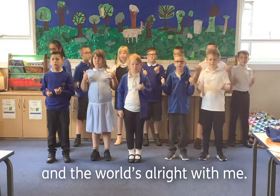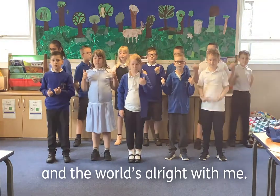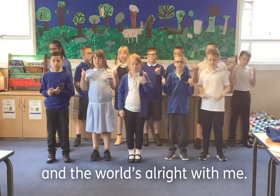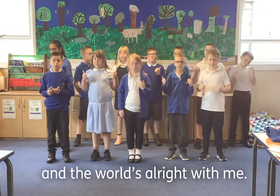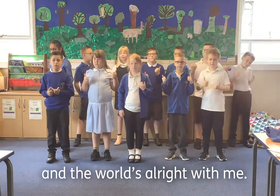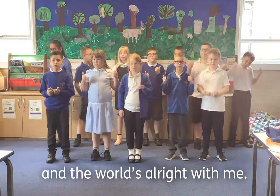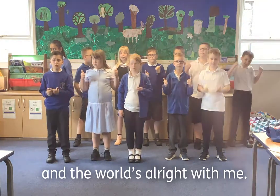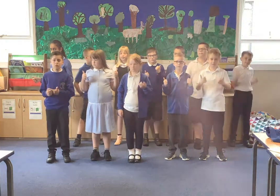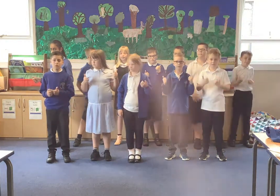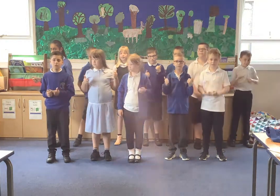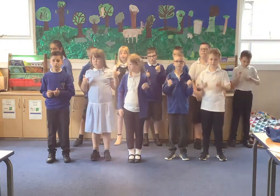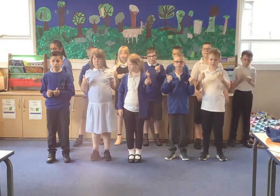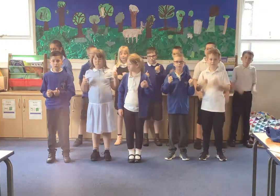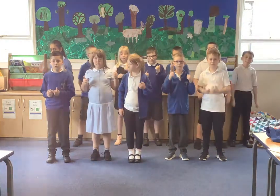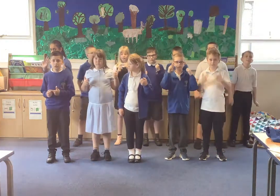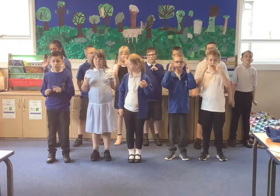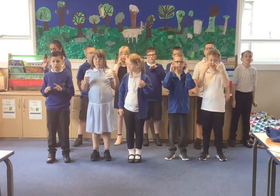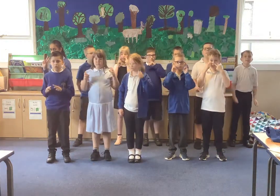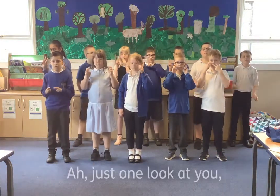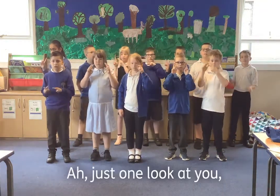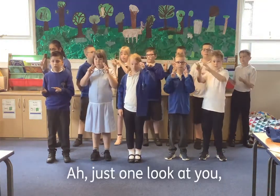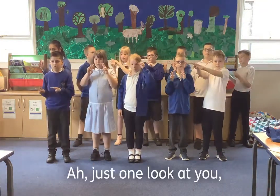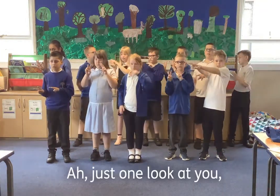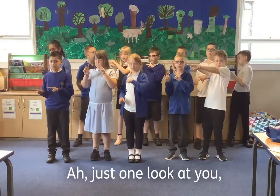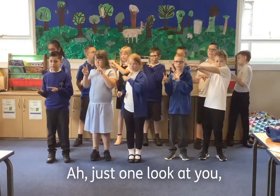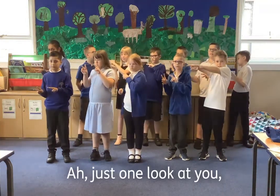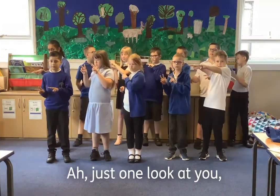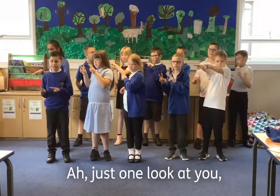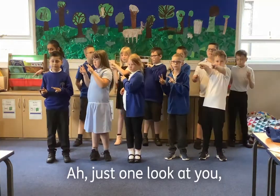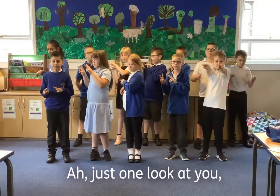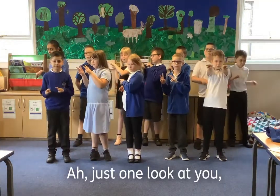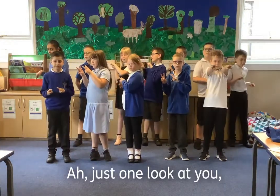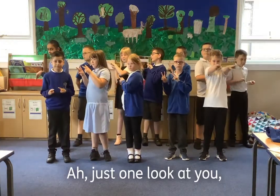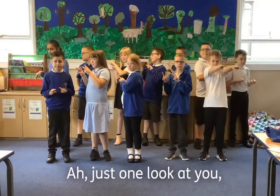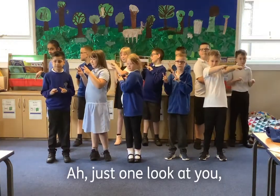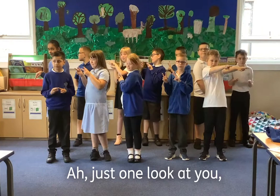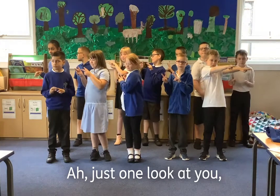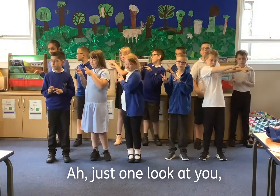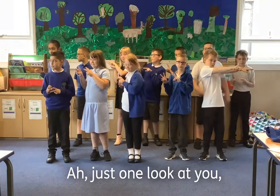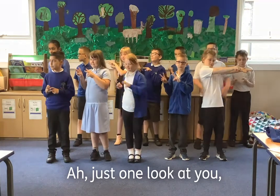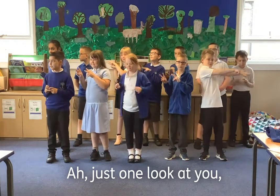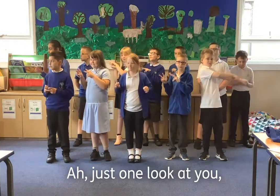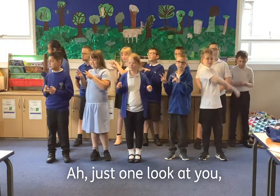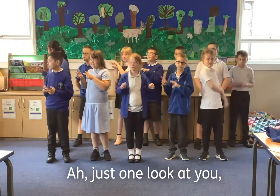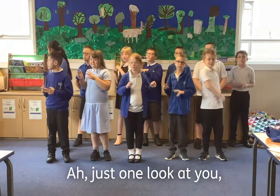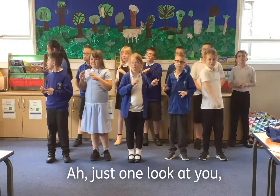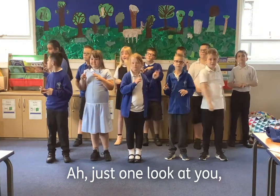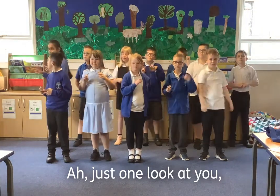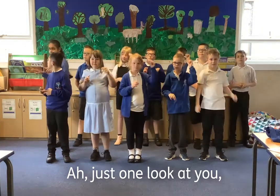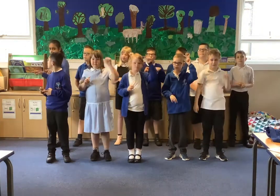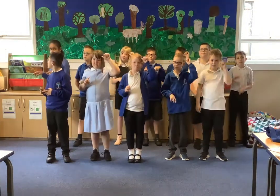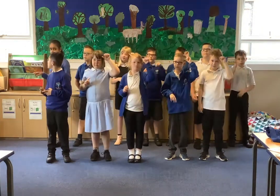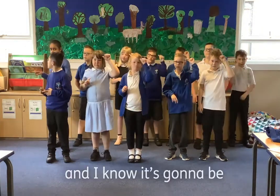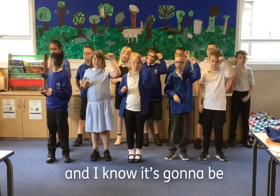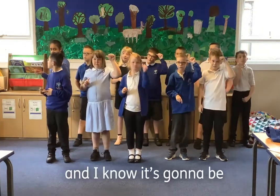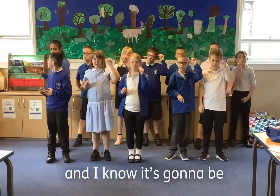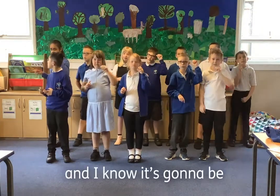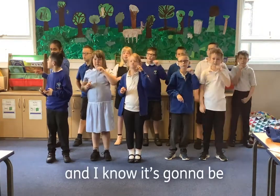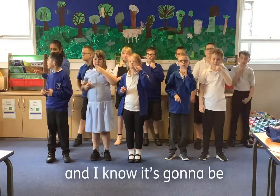All right with me Oh, just one look at you And I know